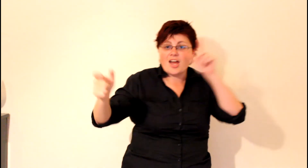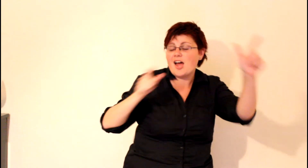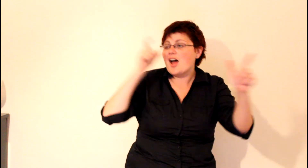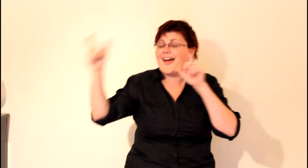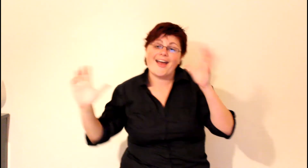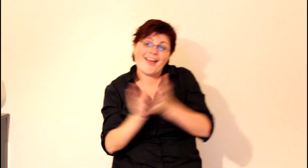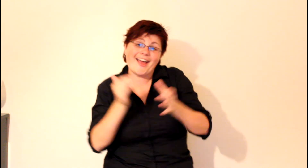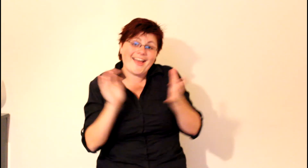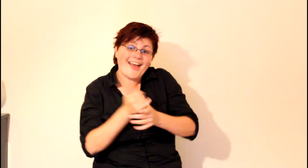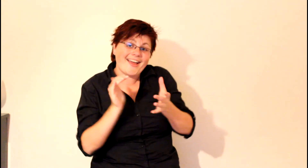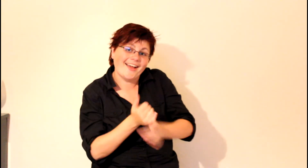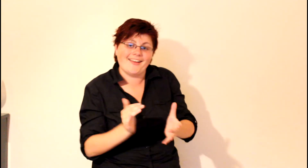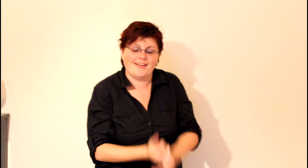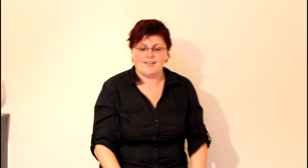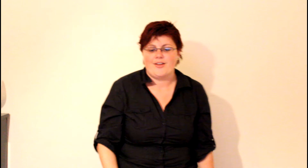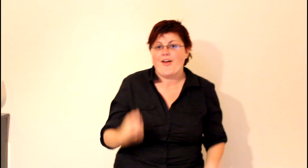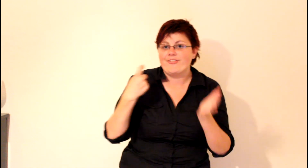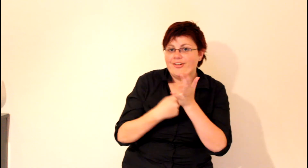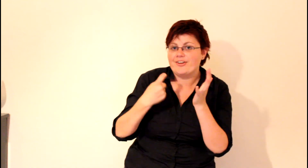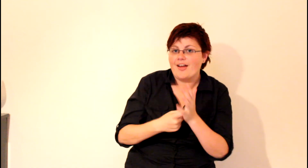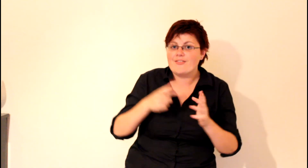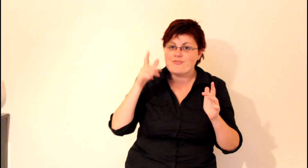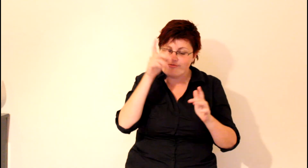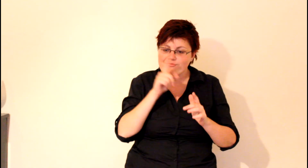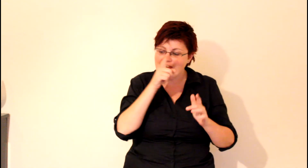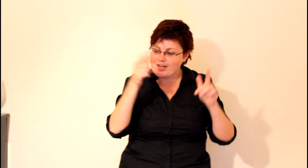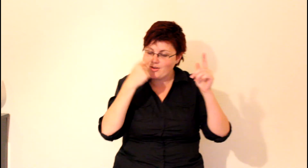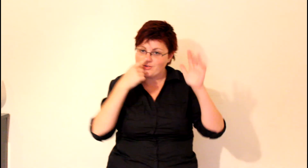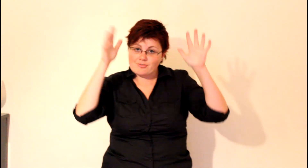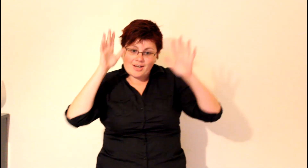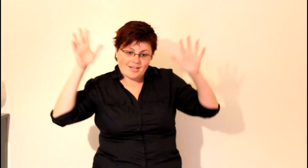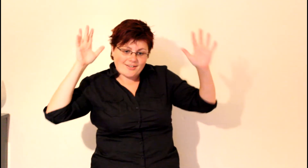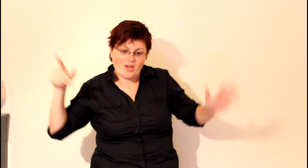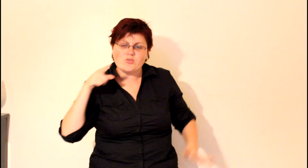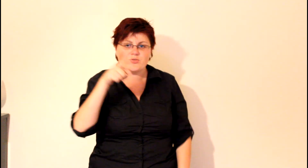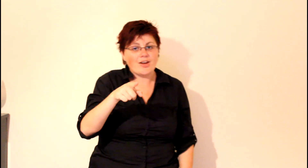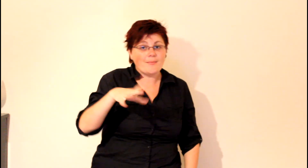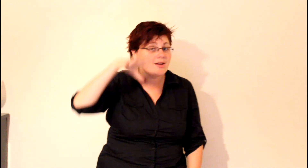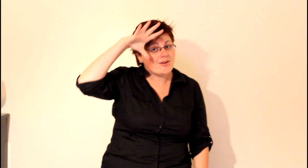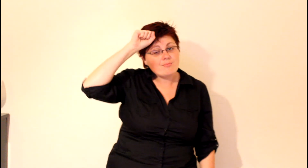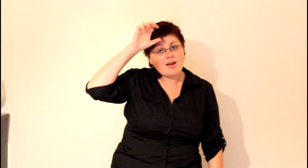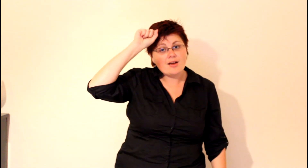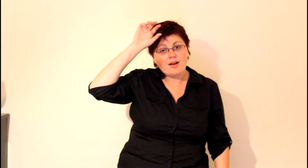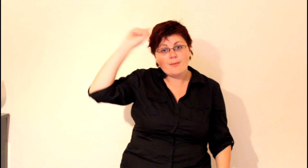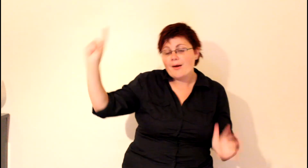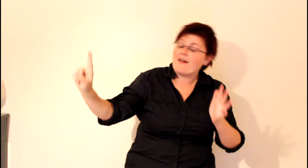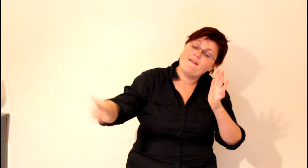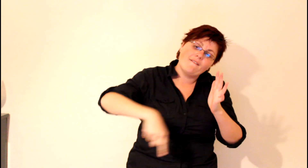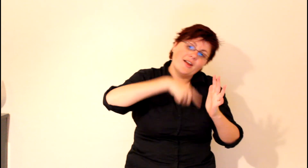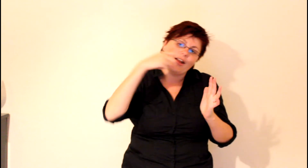with glee, Rudolph the Red-Nosed Reindeer, you'll go down in history. Oh, sorry!